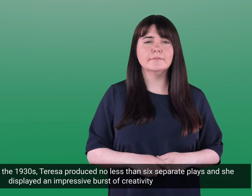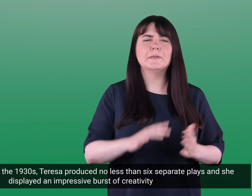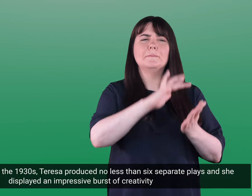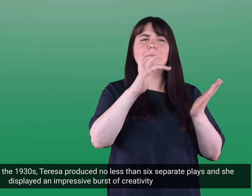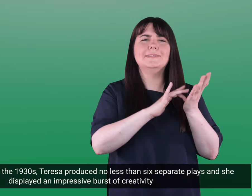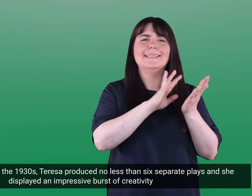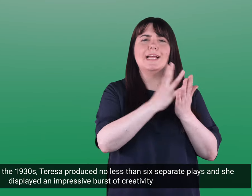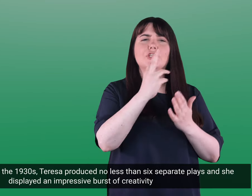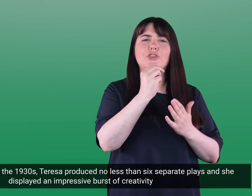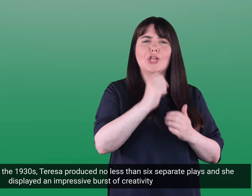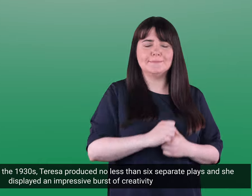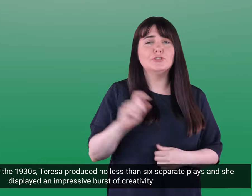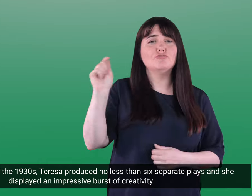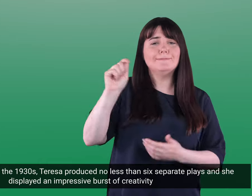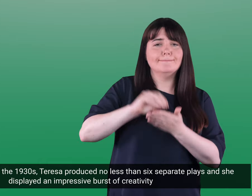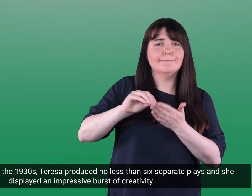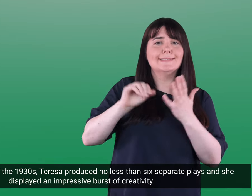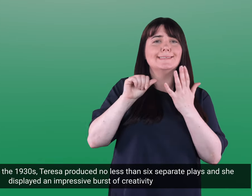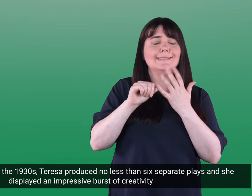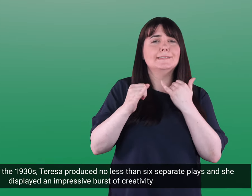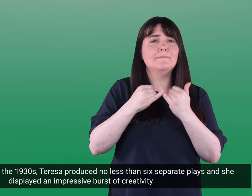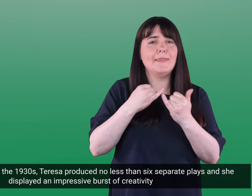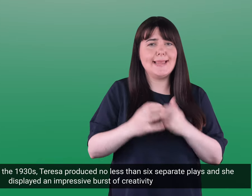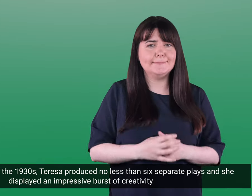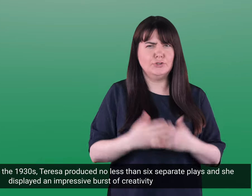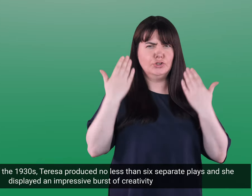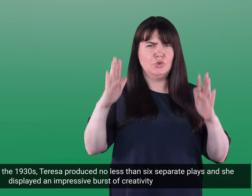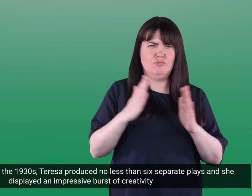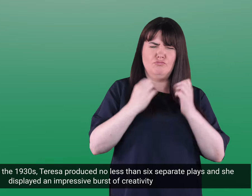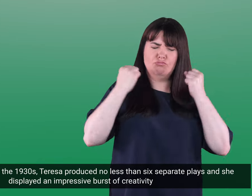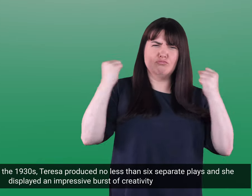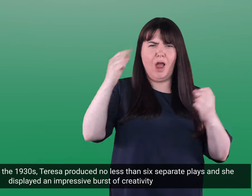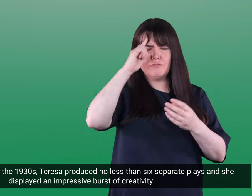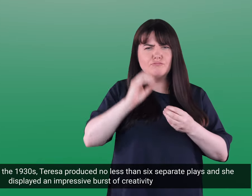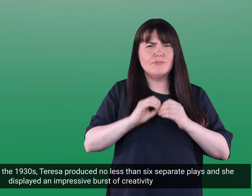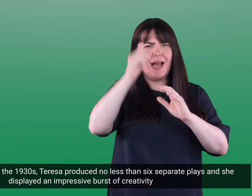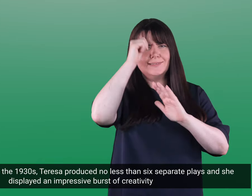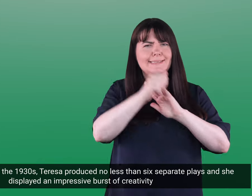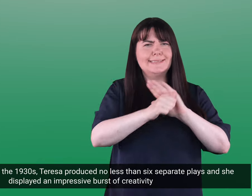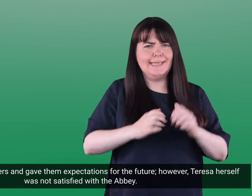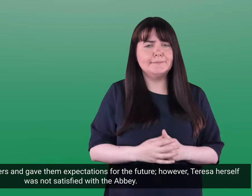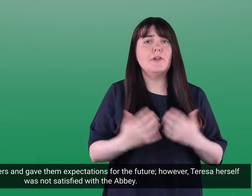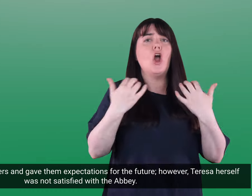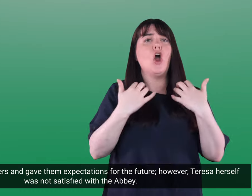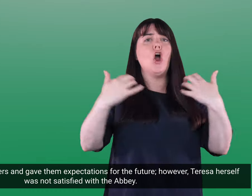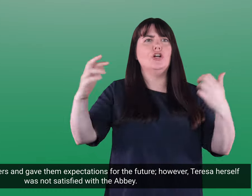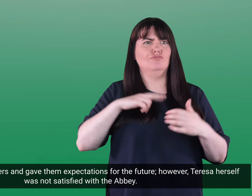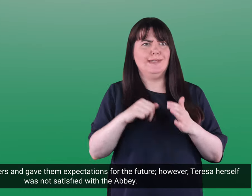In the middle years of the 1930s, Teresa produced no less than six separate plays as she displayed an impressive burst